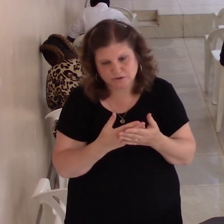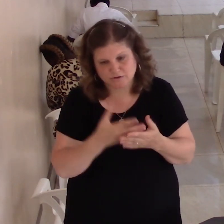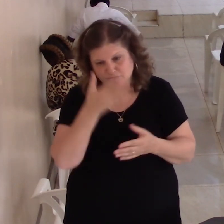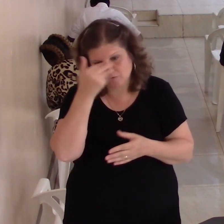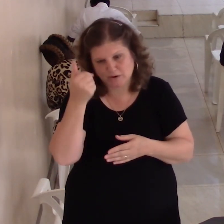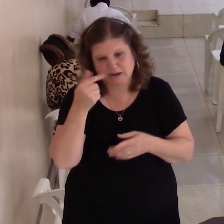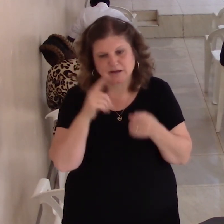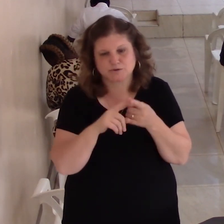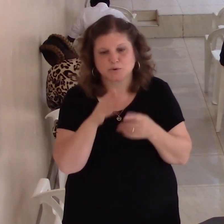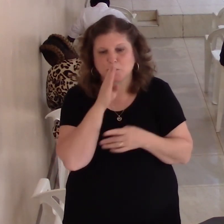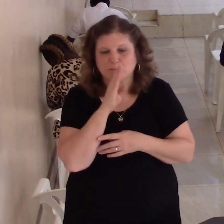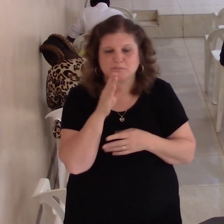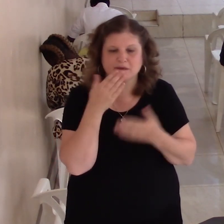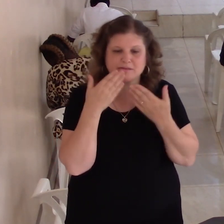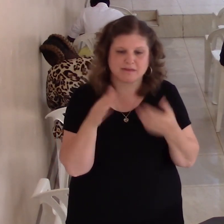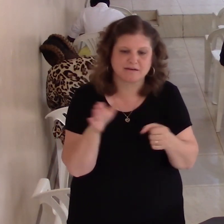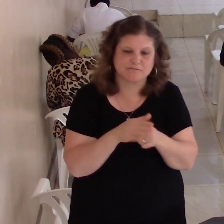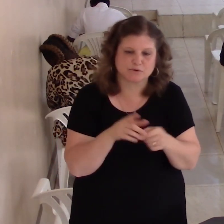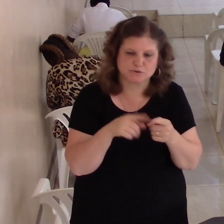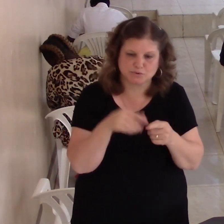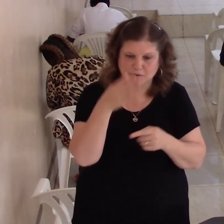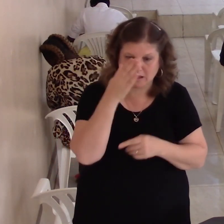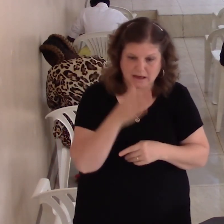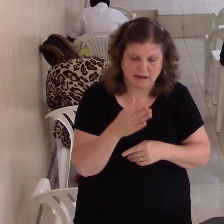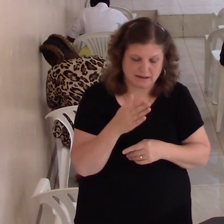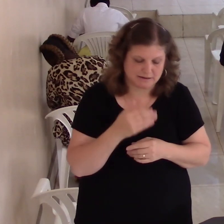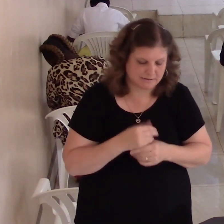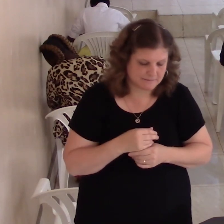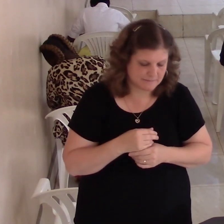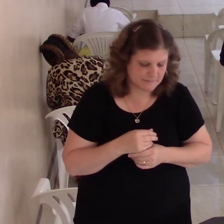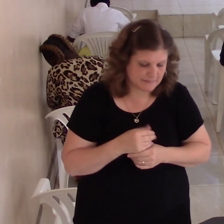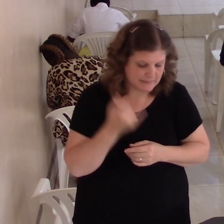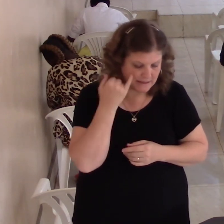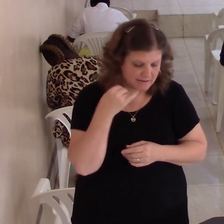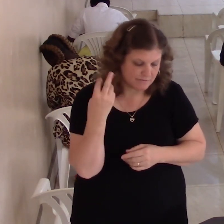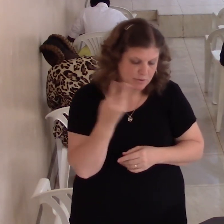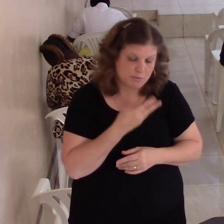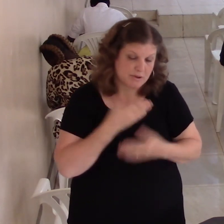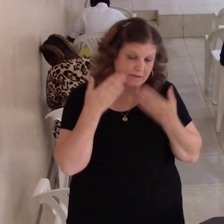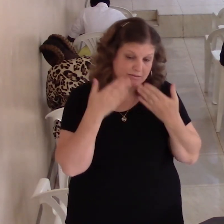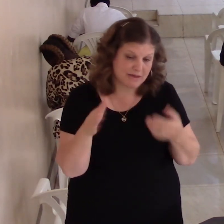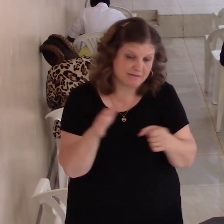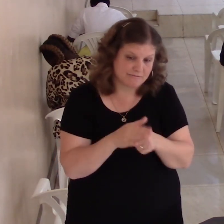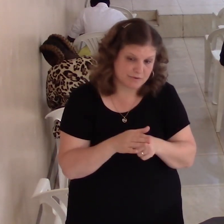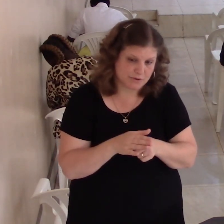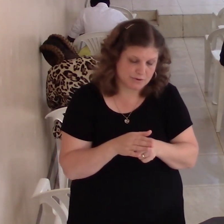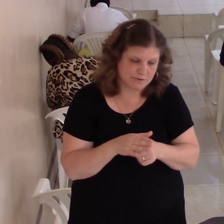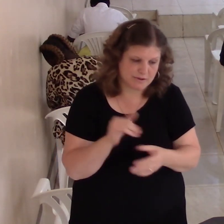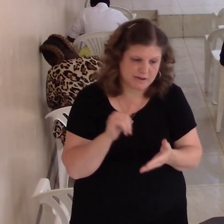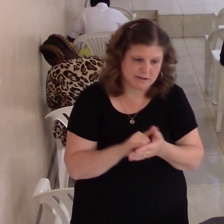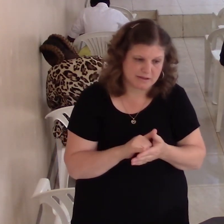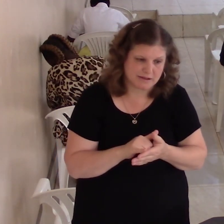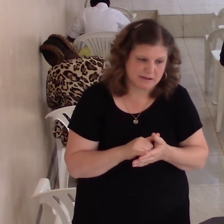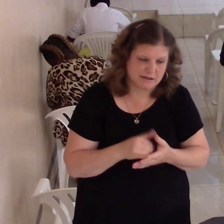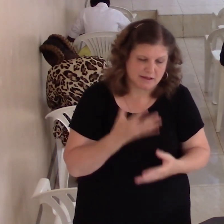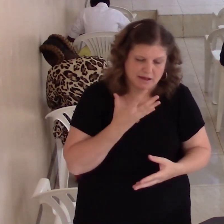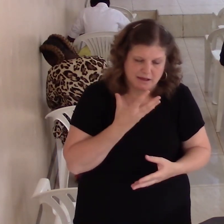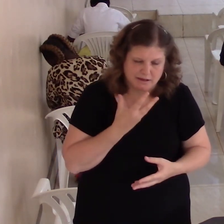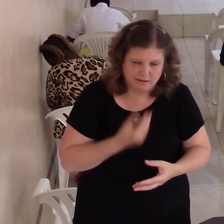and if we are thankful the way the Bible says that attention that anxiety that